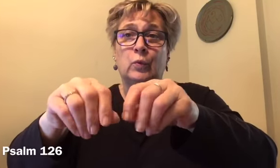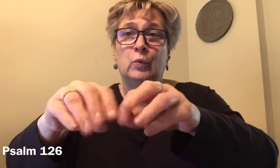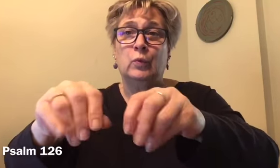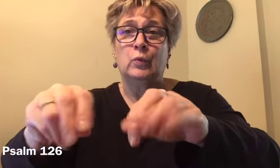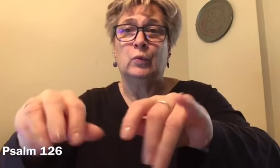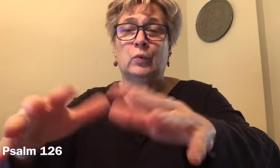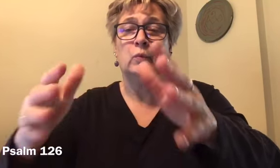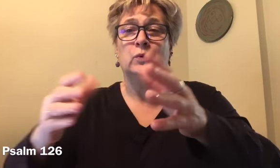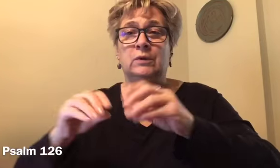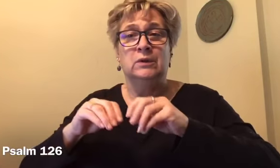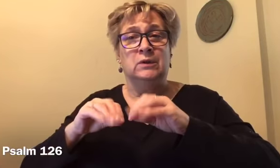rejoicing,